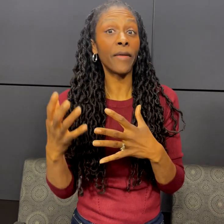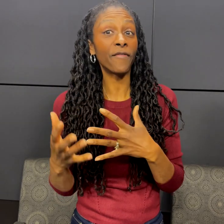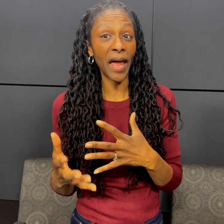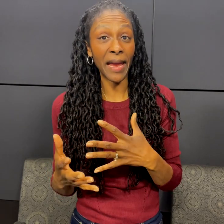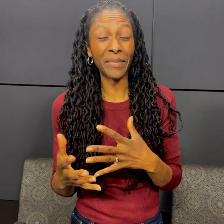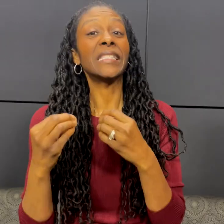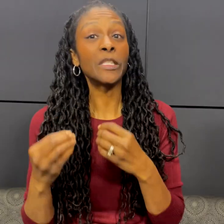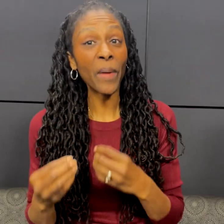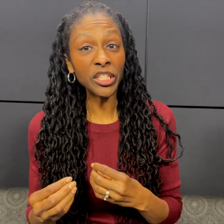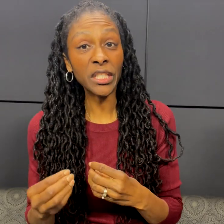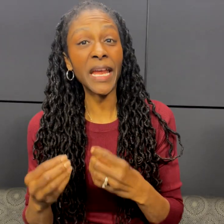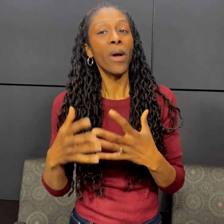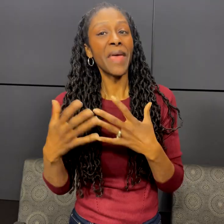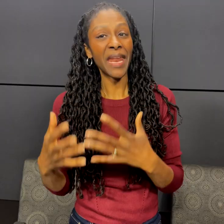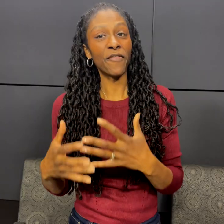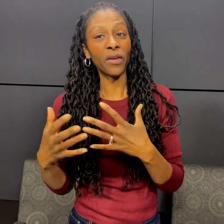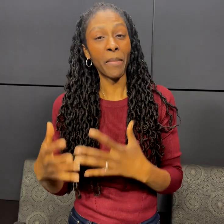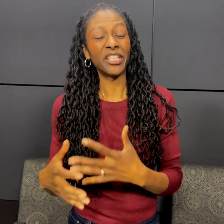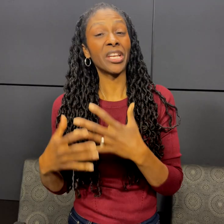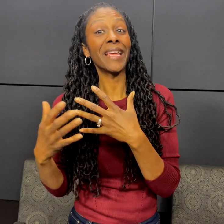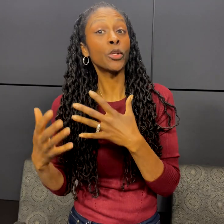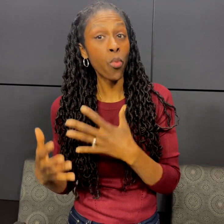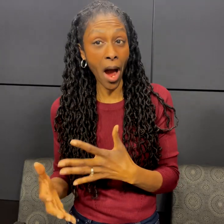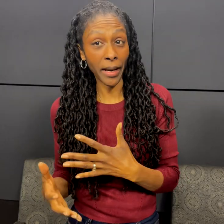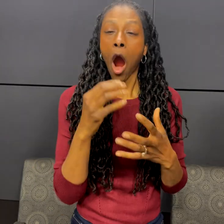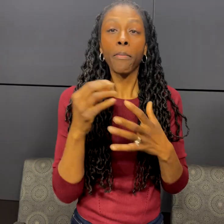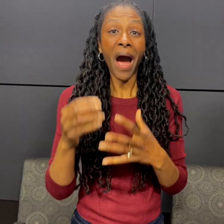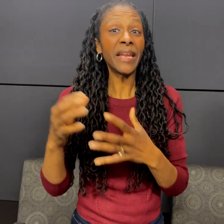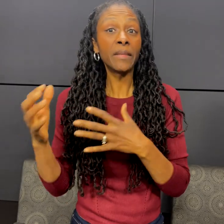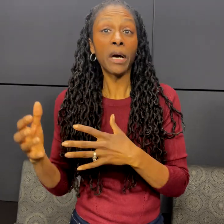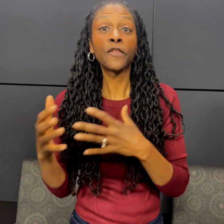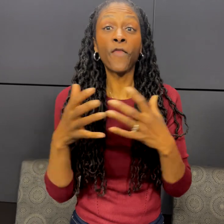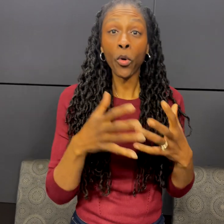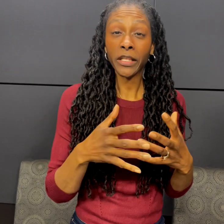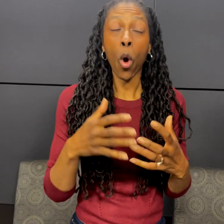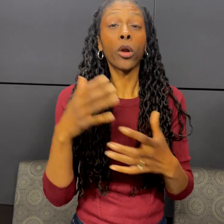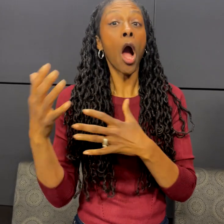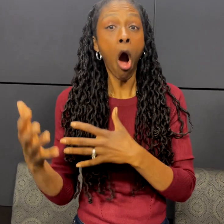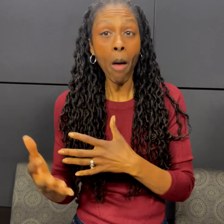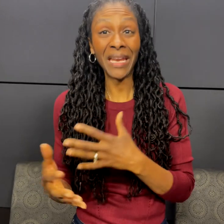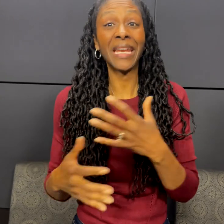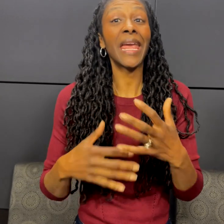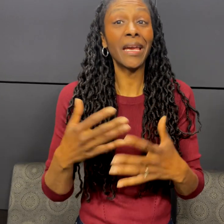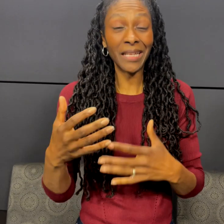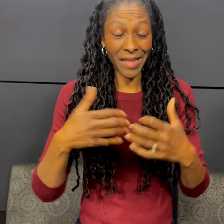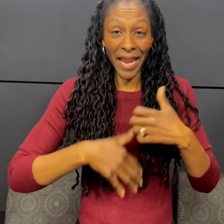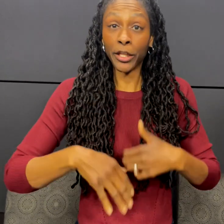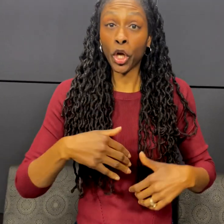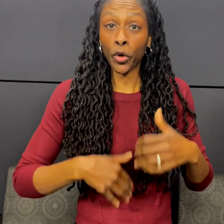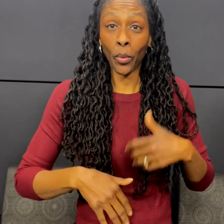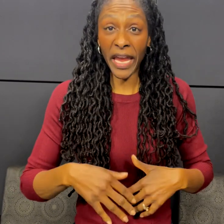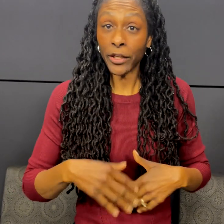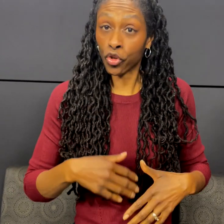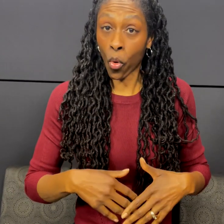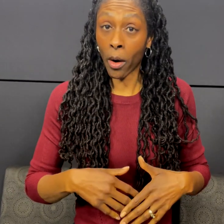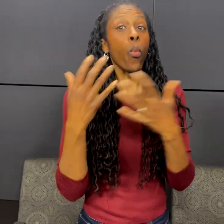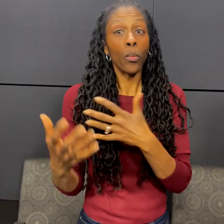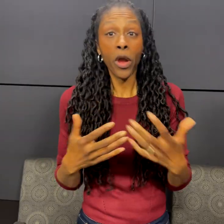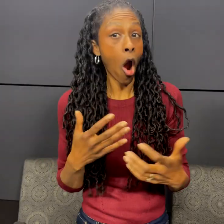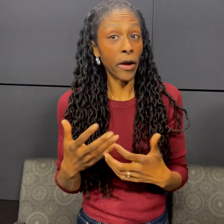inflamed, especially when that inflammation is chronic. Our bodies must focus on calming and healing that internal heat storm when we are